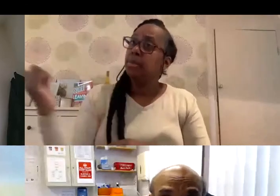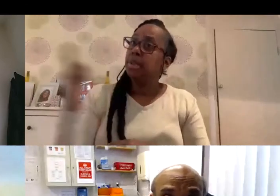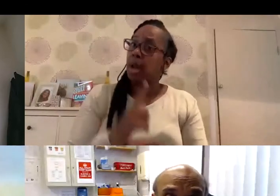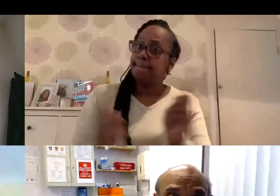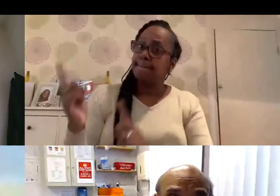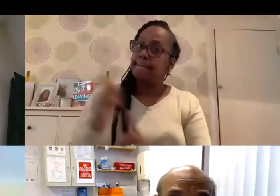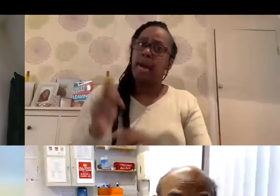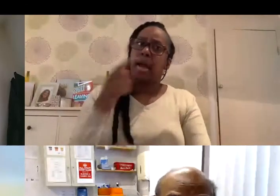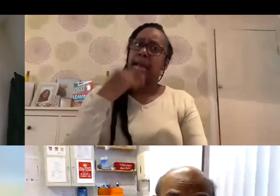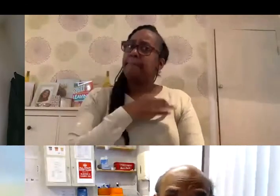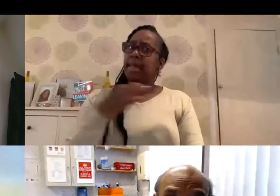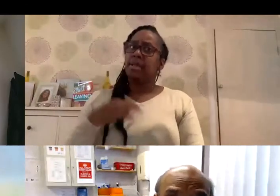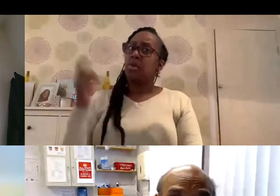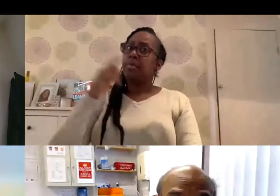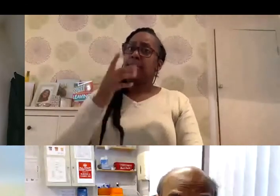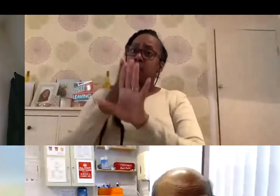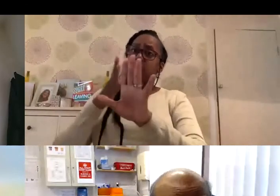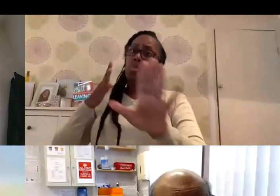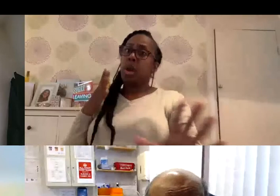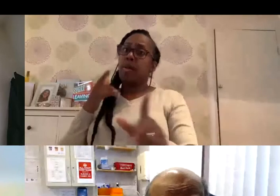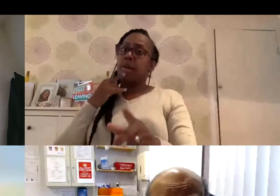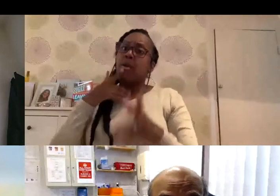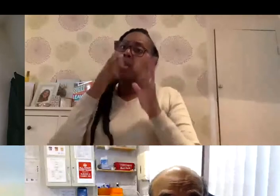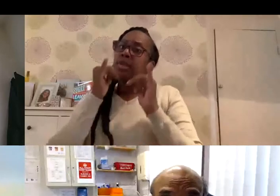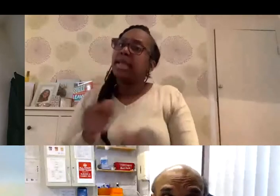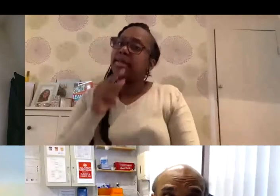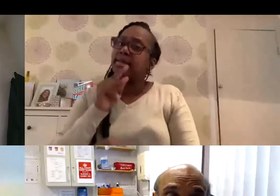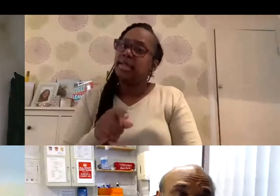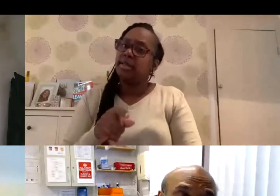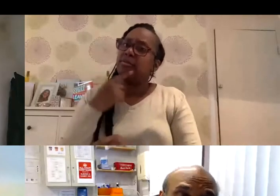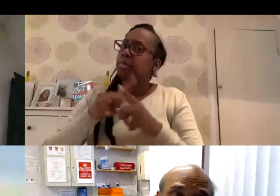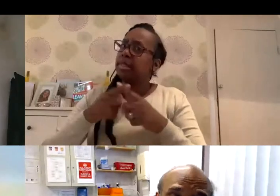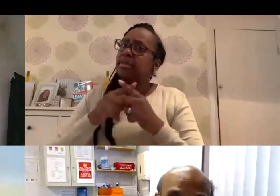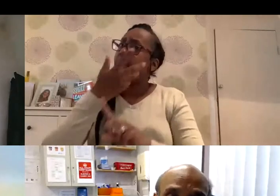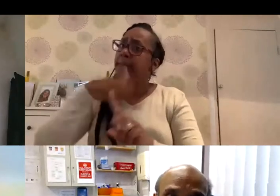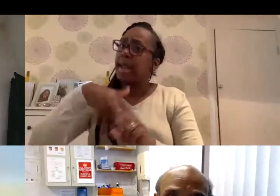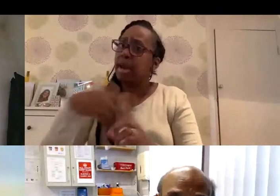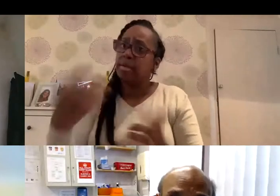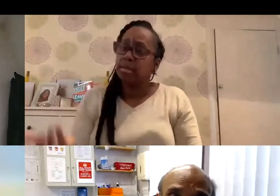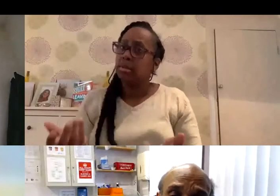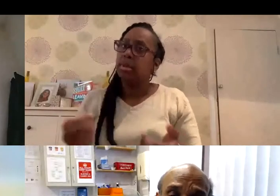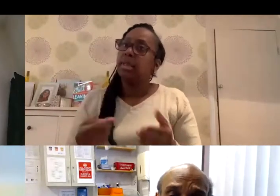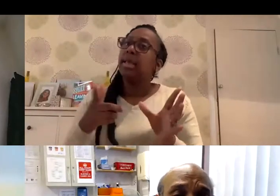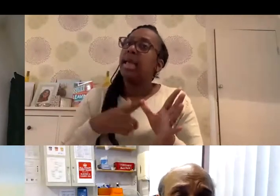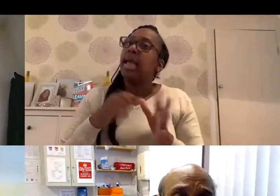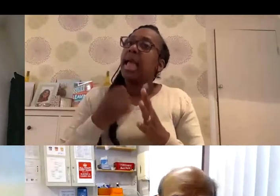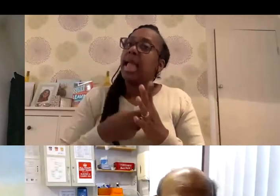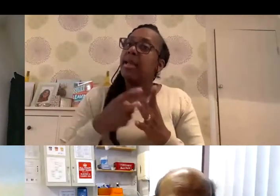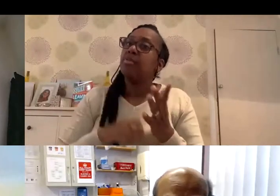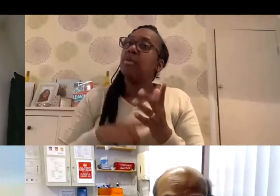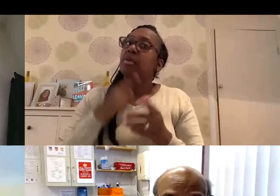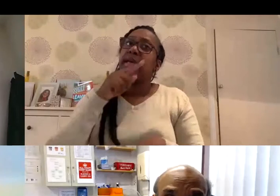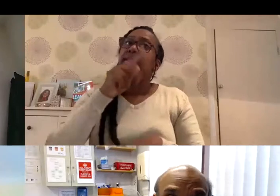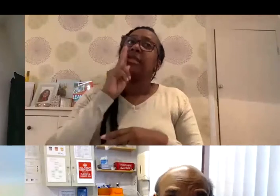medical colleagues queuing up to join the trial from minority ethnic communities, because you know what, in April, these colleagues of mine had